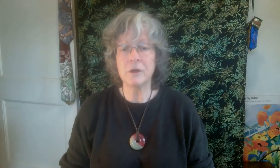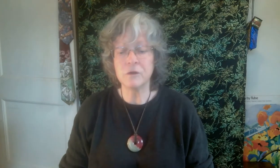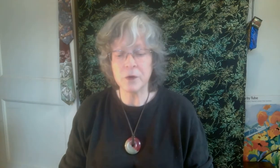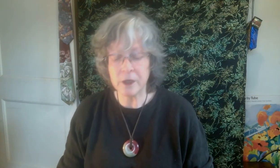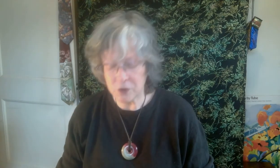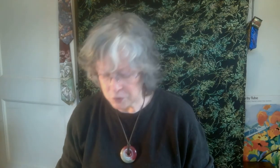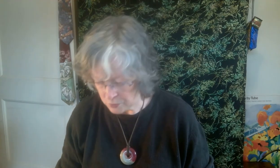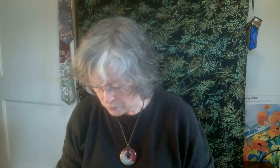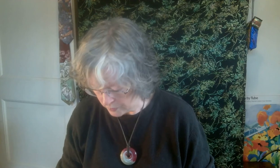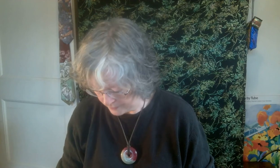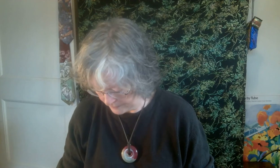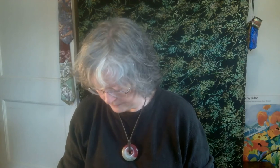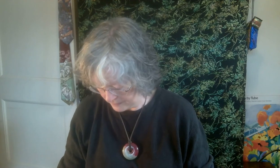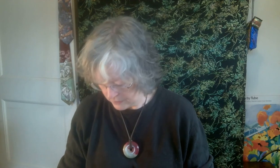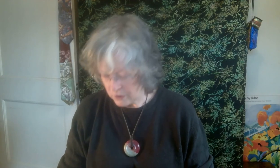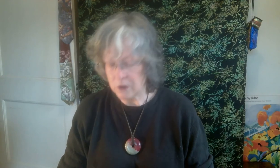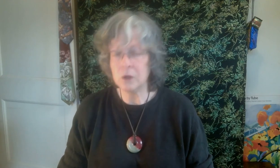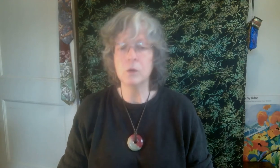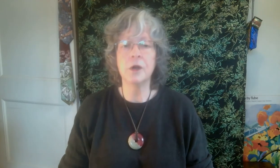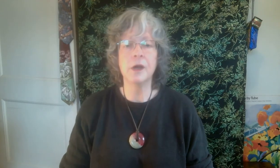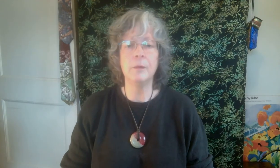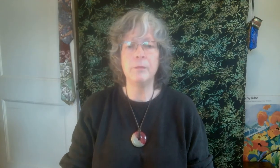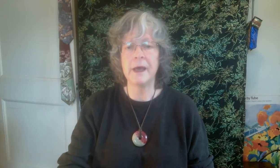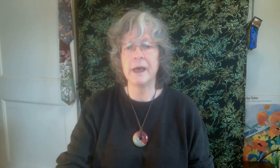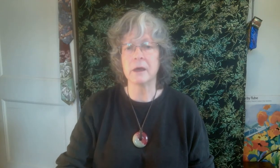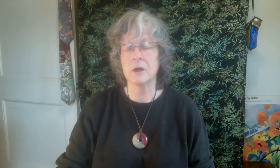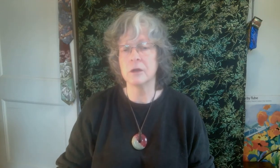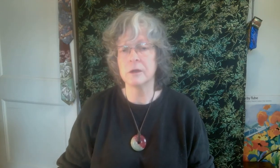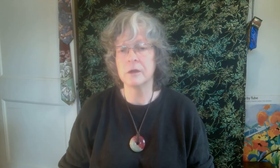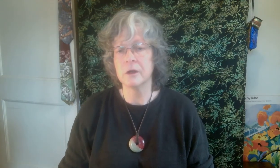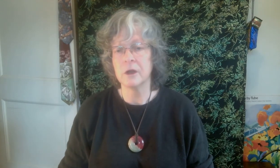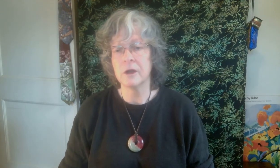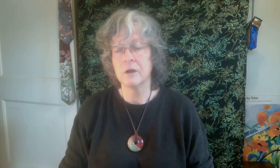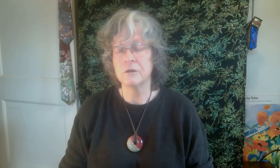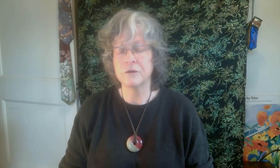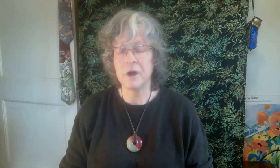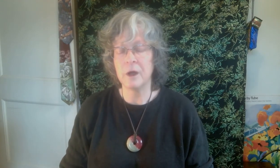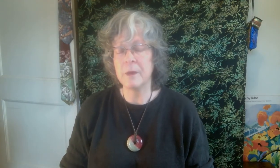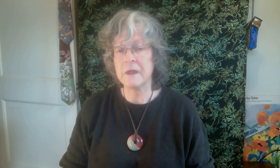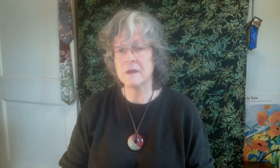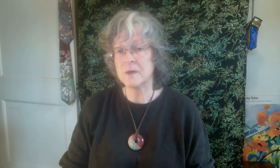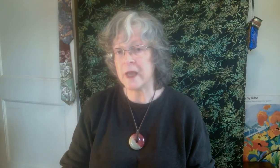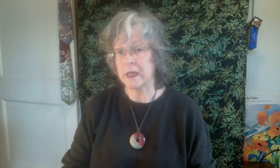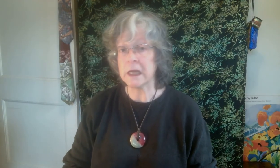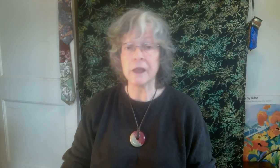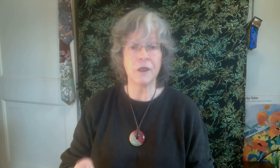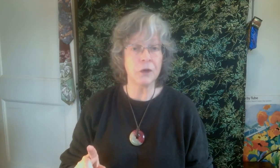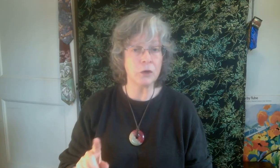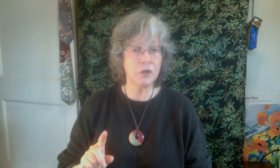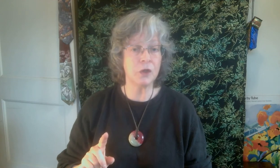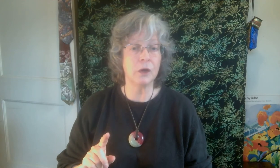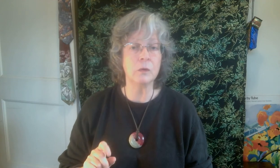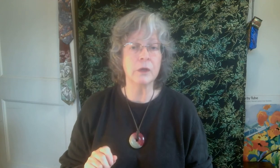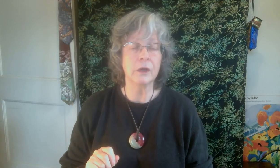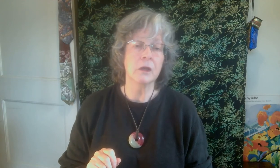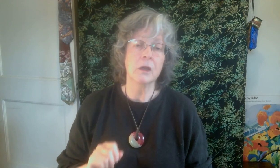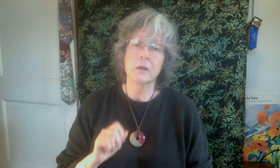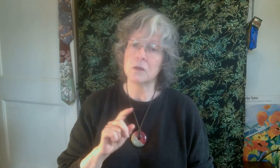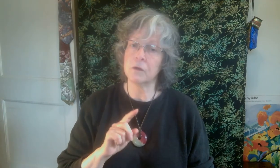42. You will come back from the second and third toe. So for